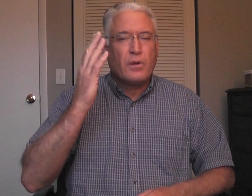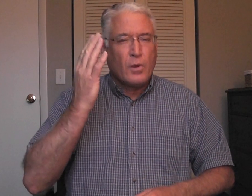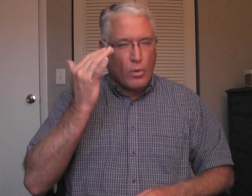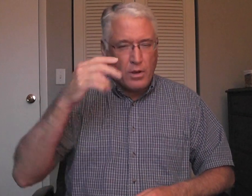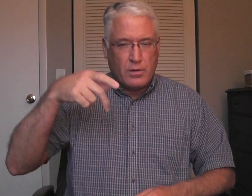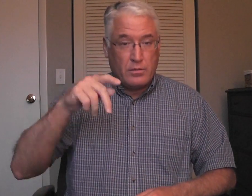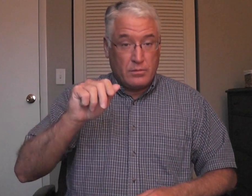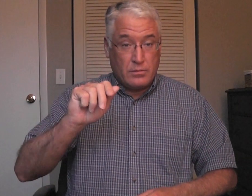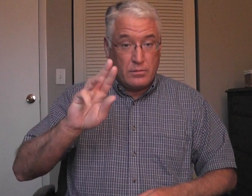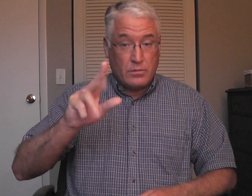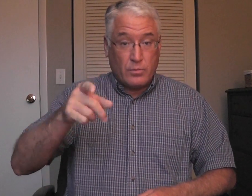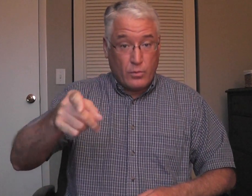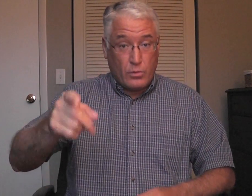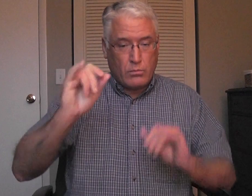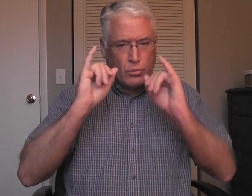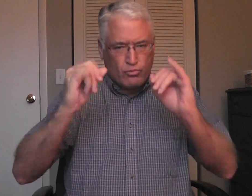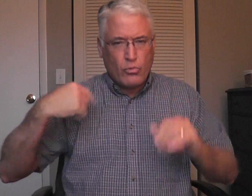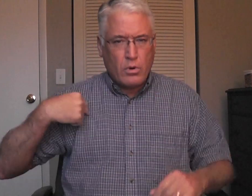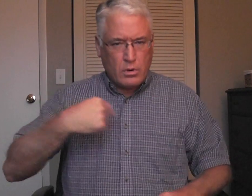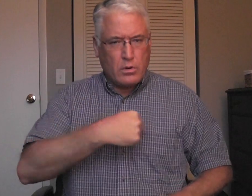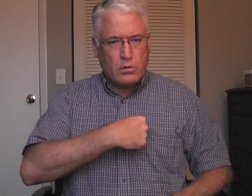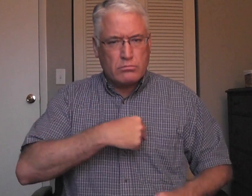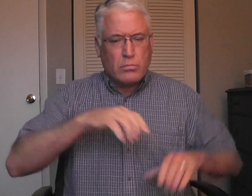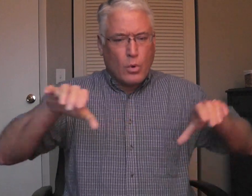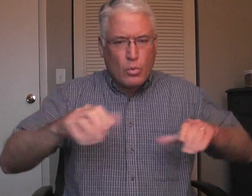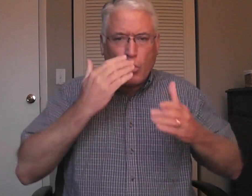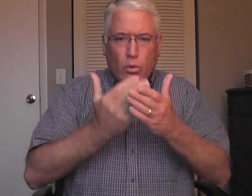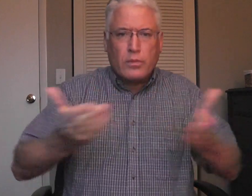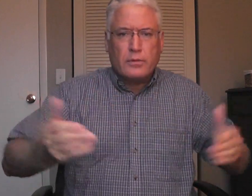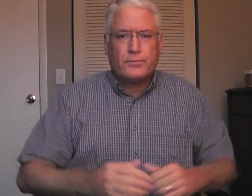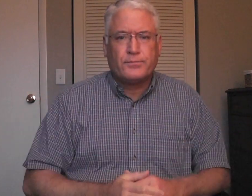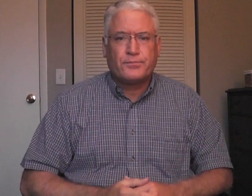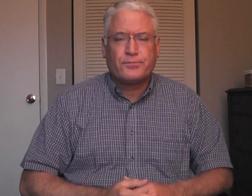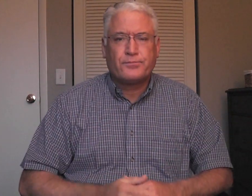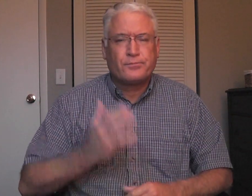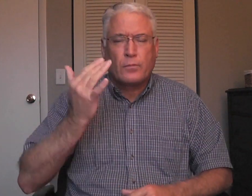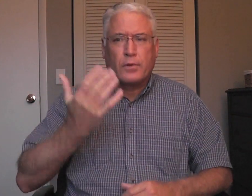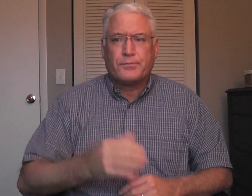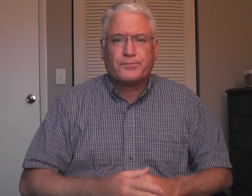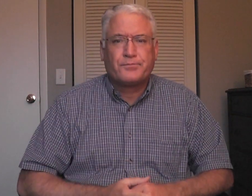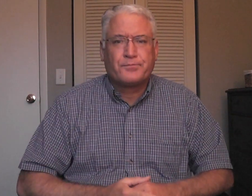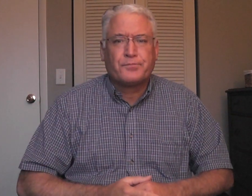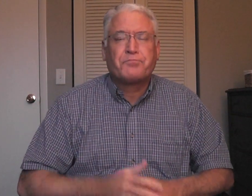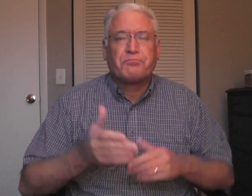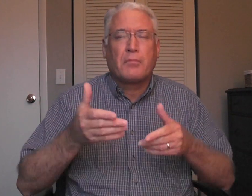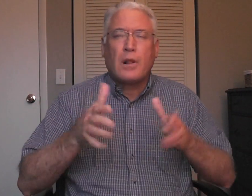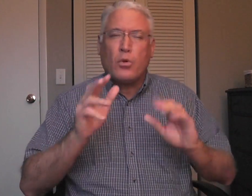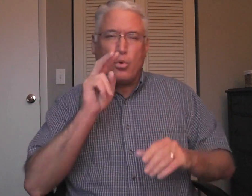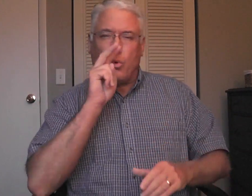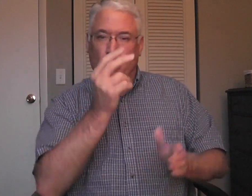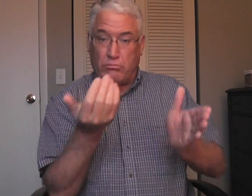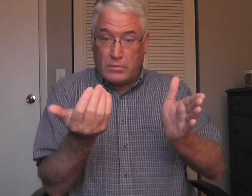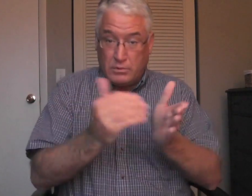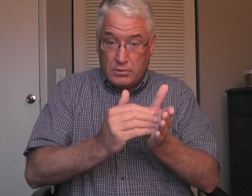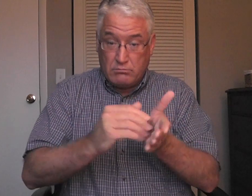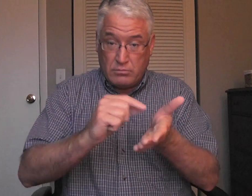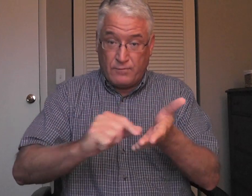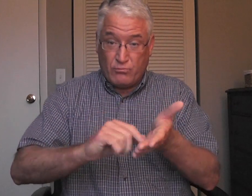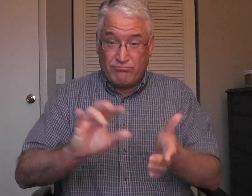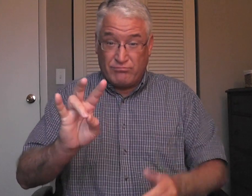Why does Paul instruct us to do good things? Why? Well, let's take another look